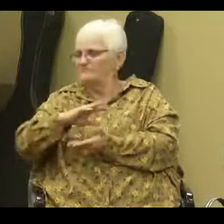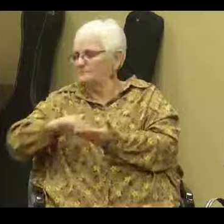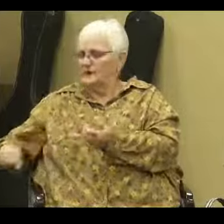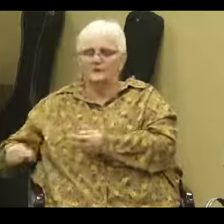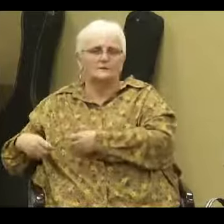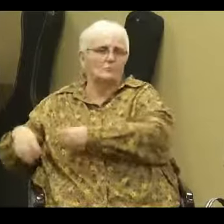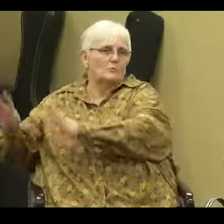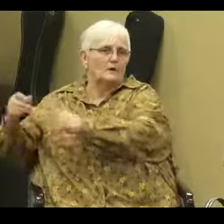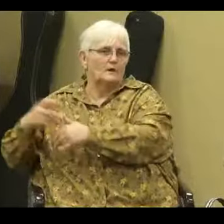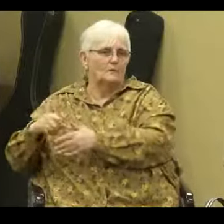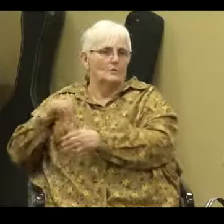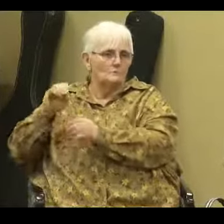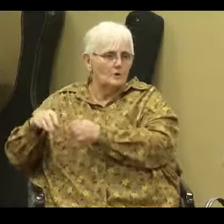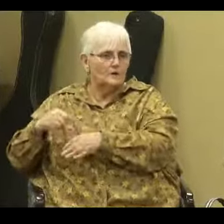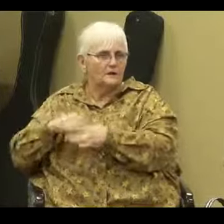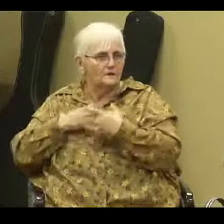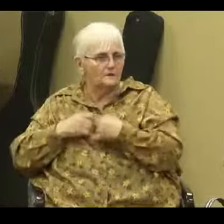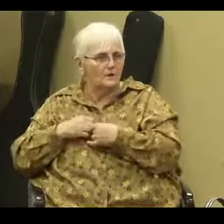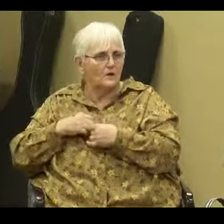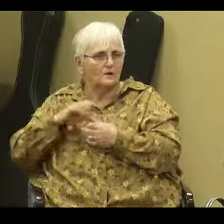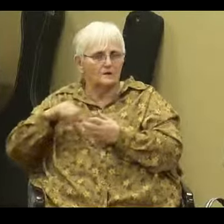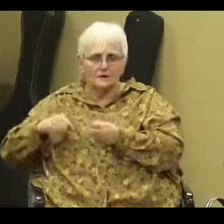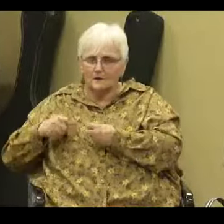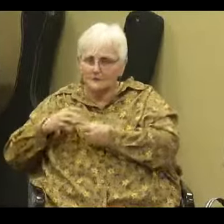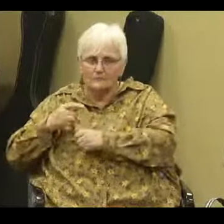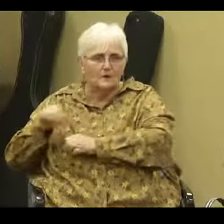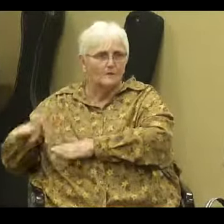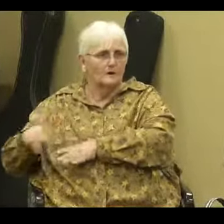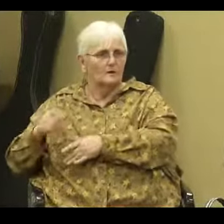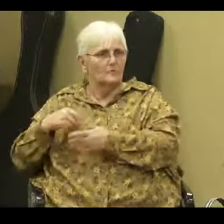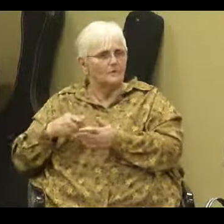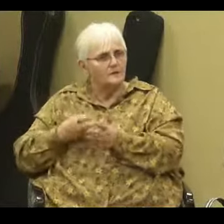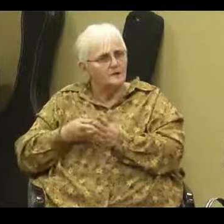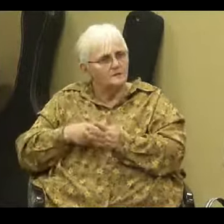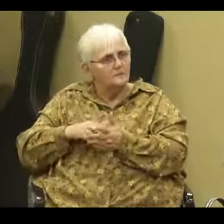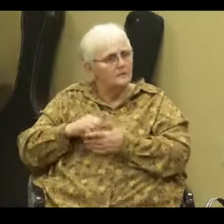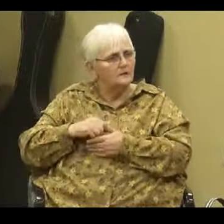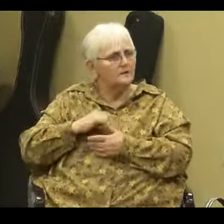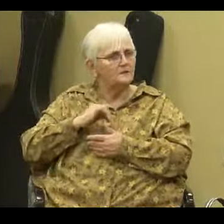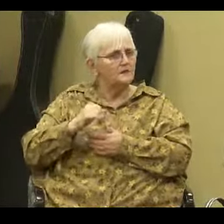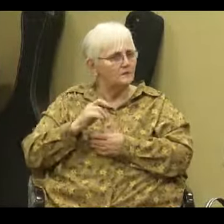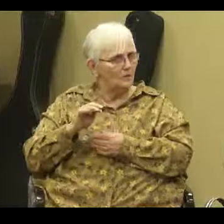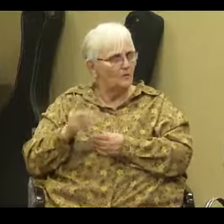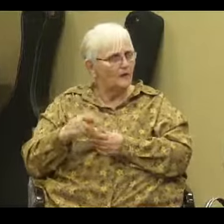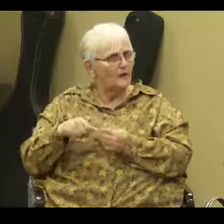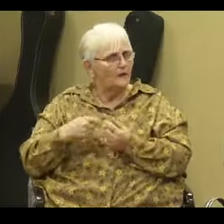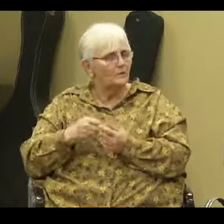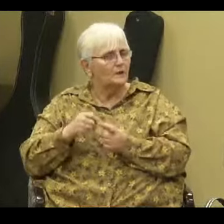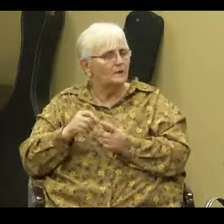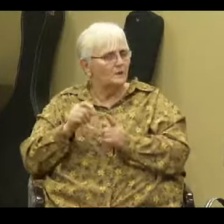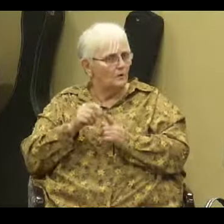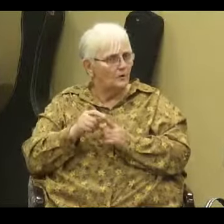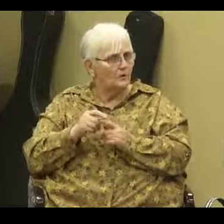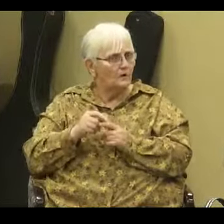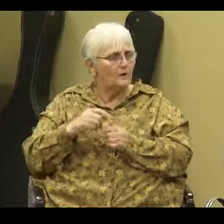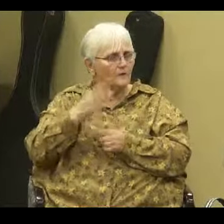what was sown in his heart. Amen. So what this is telling us is, okay, when the word was received,